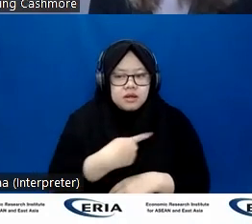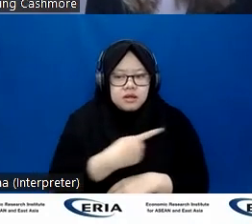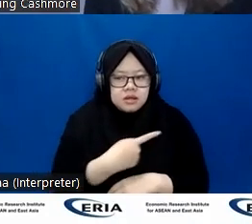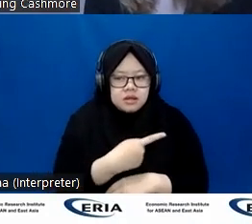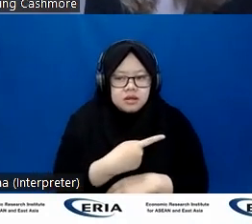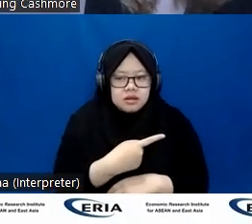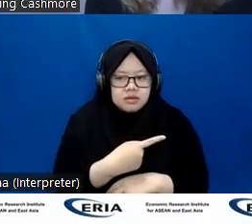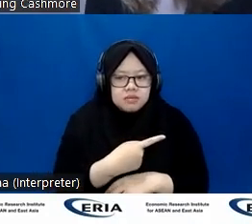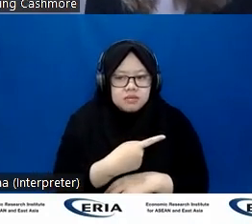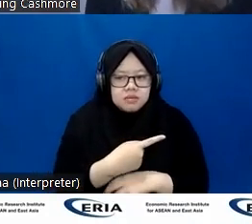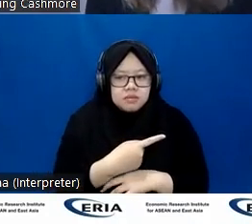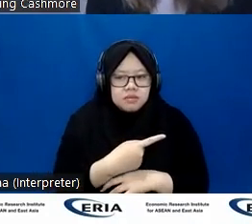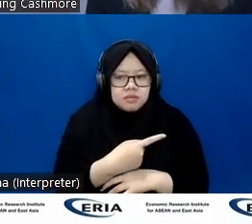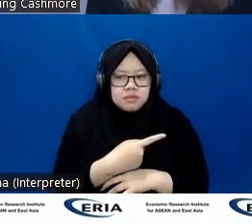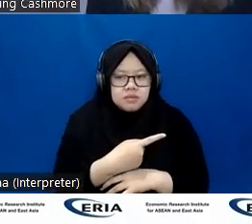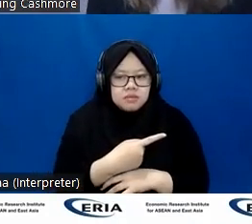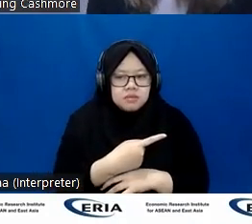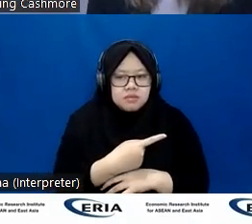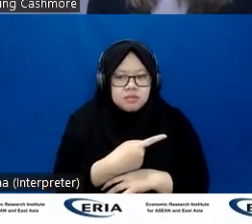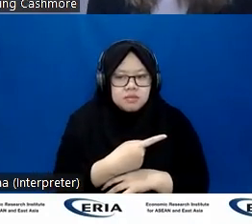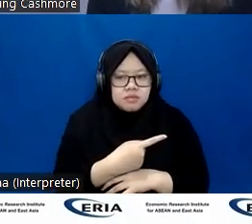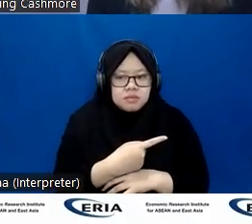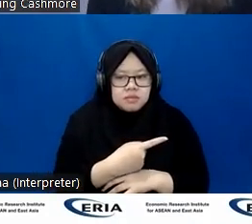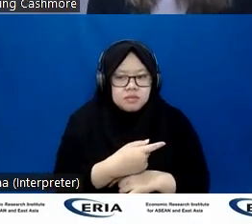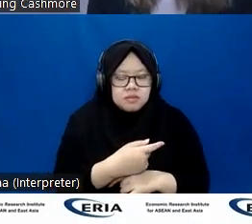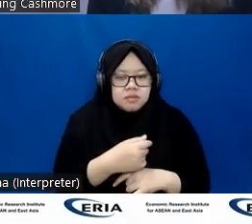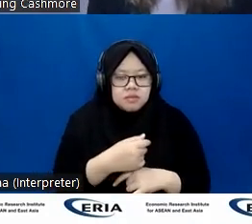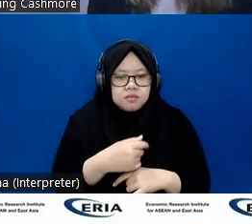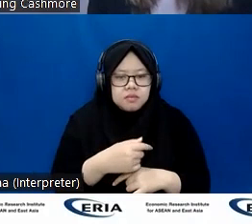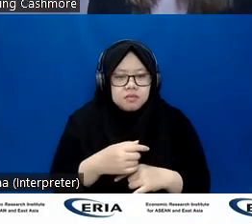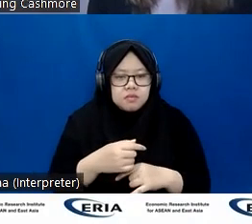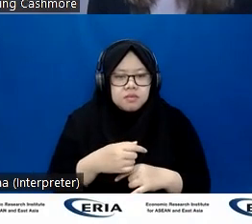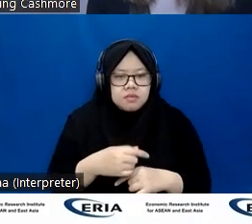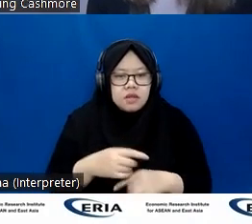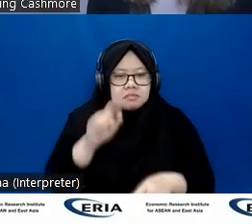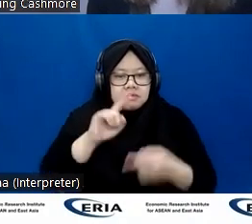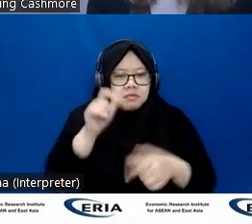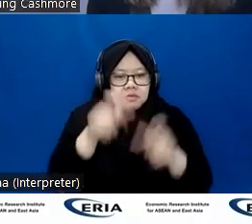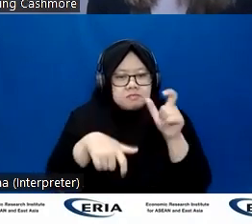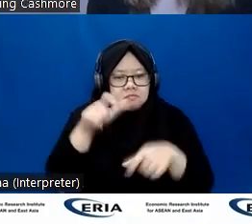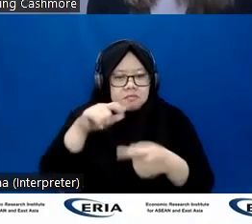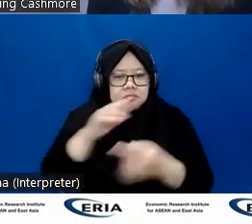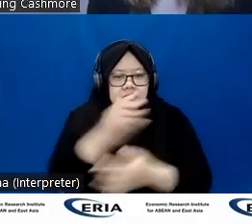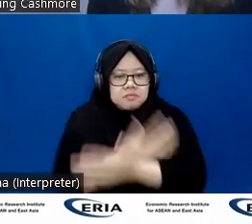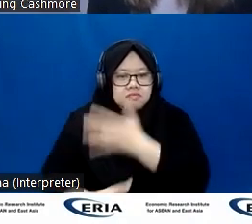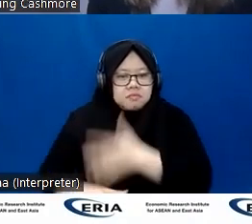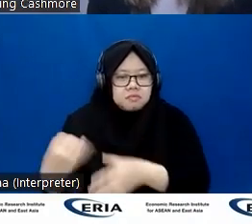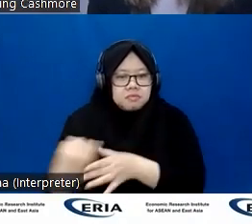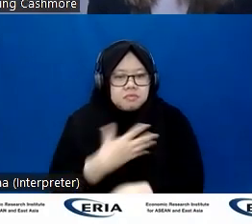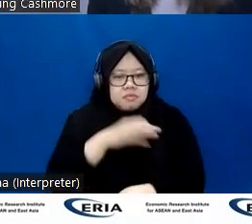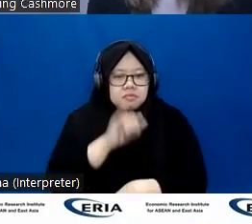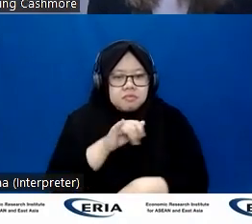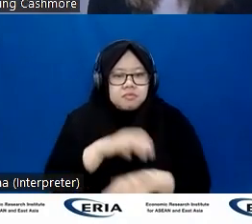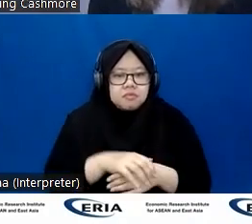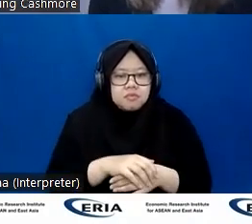had a, as Kate mentioned in her speech, also had an impact on people with disabilities. We also wanted to look at the